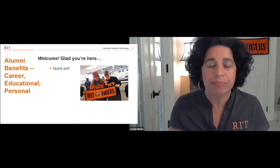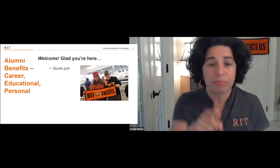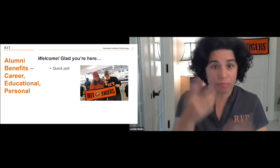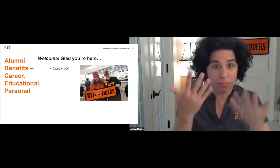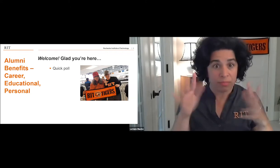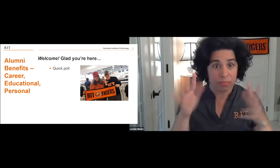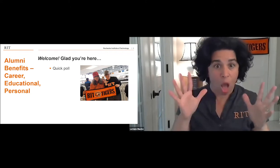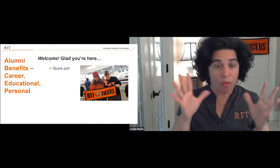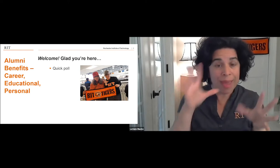next question.